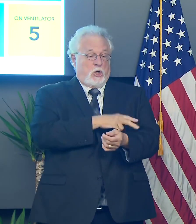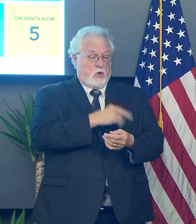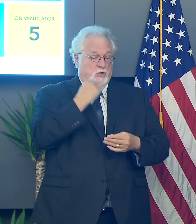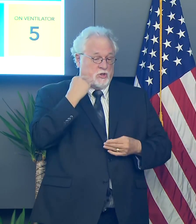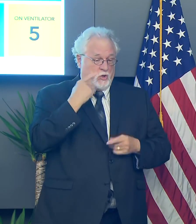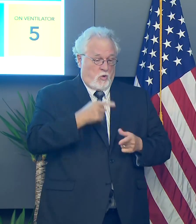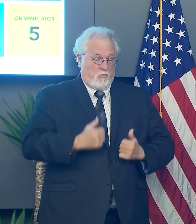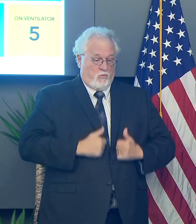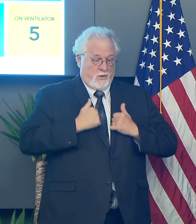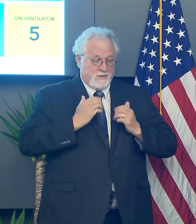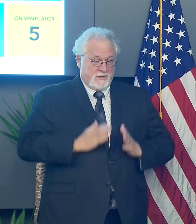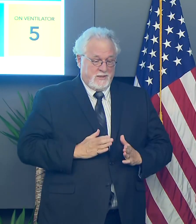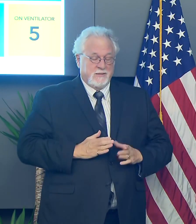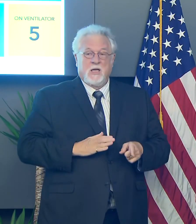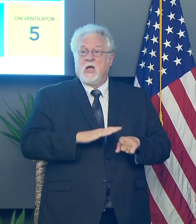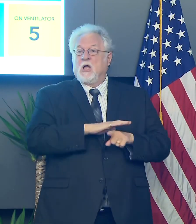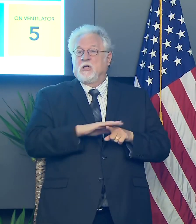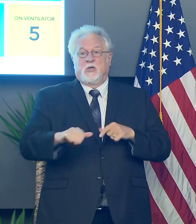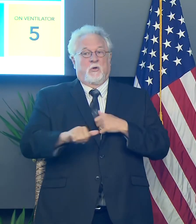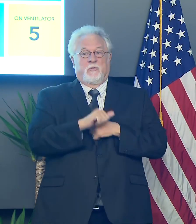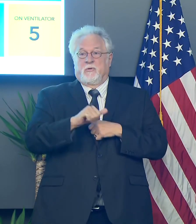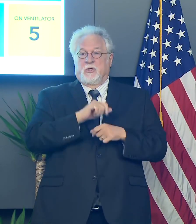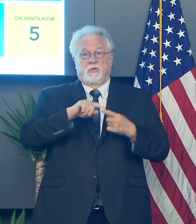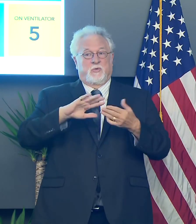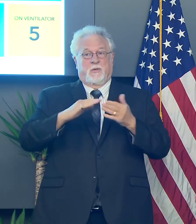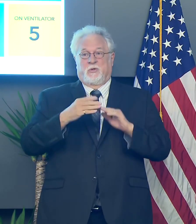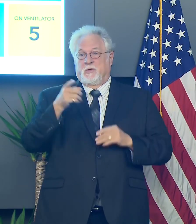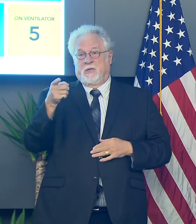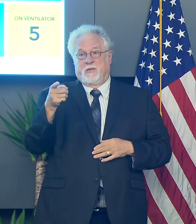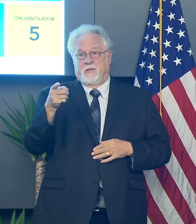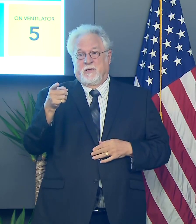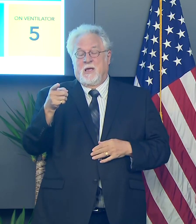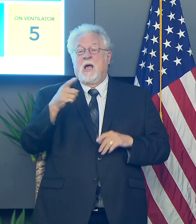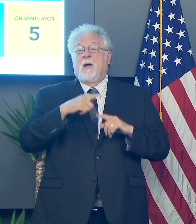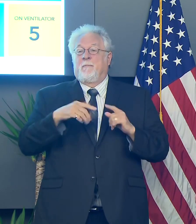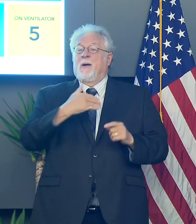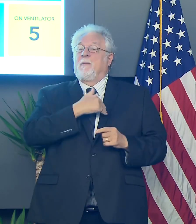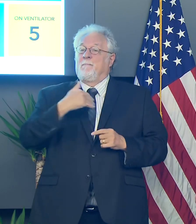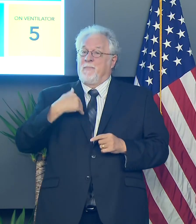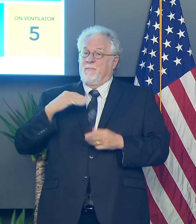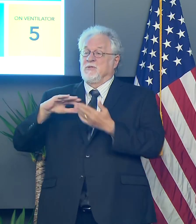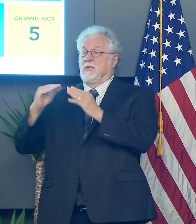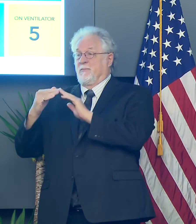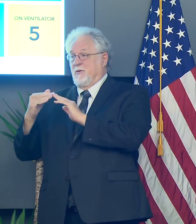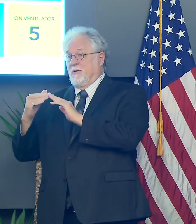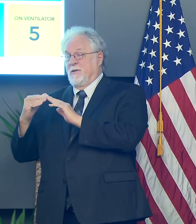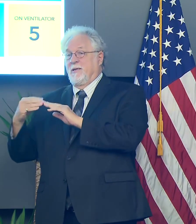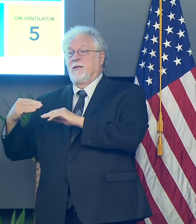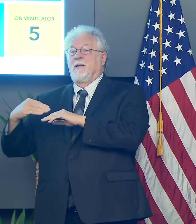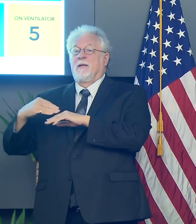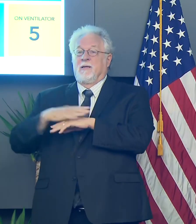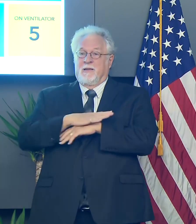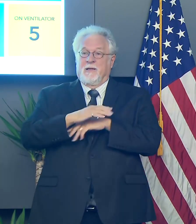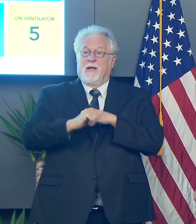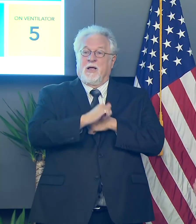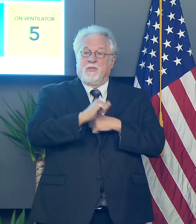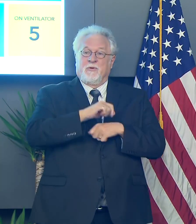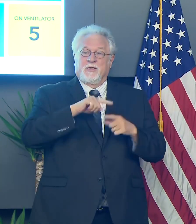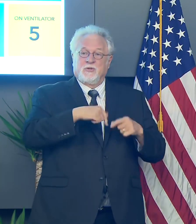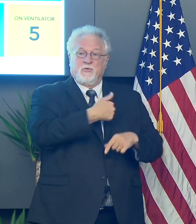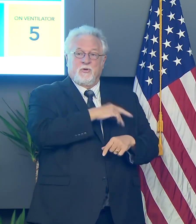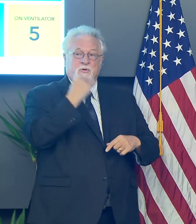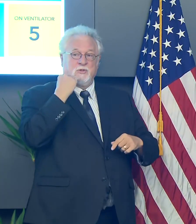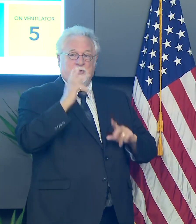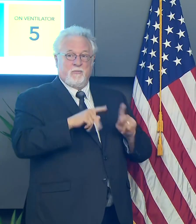home residents, home don't pose a threat to the community, but members of the community pose a threat to the nursing home residents.